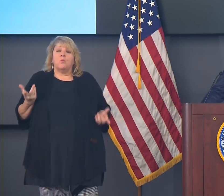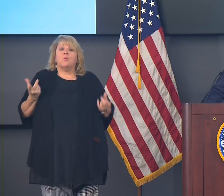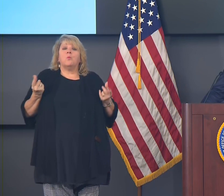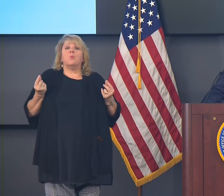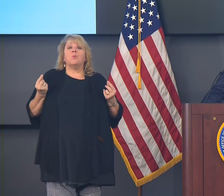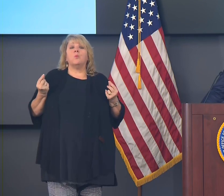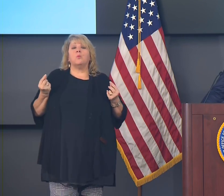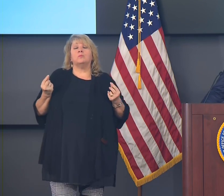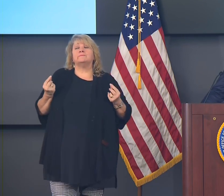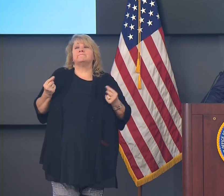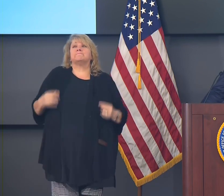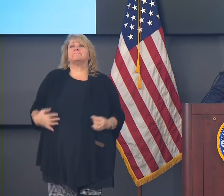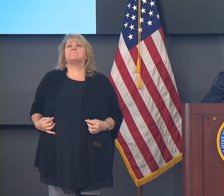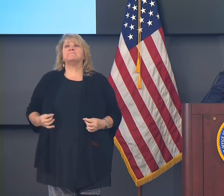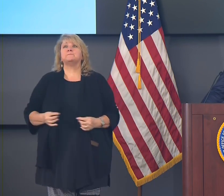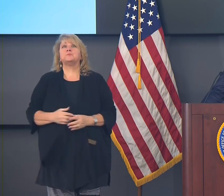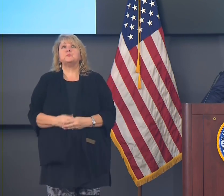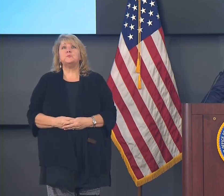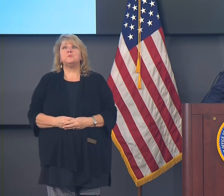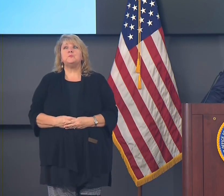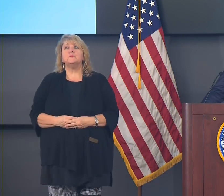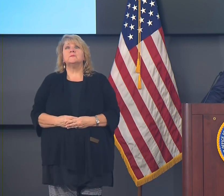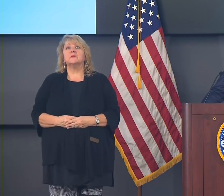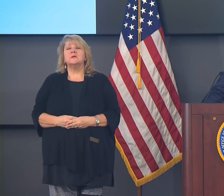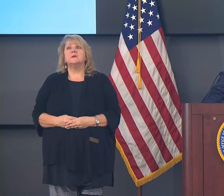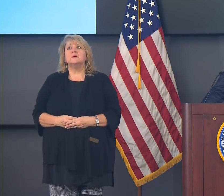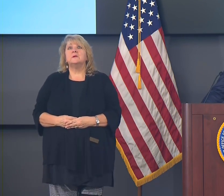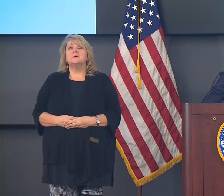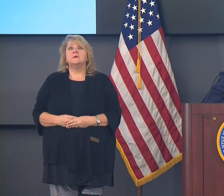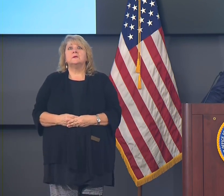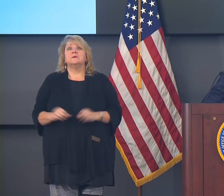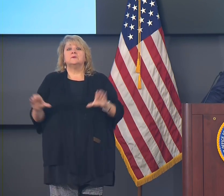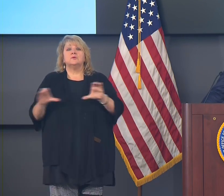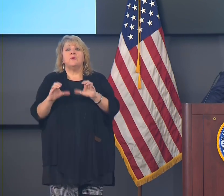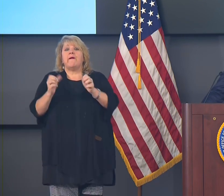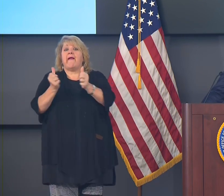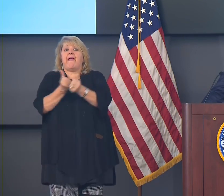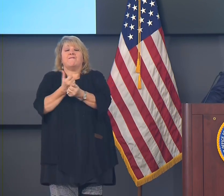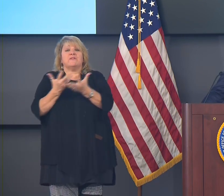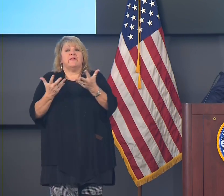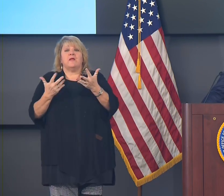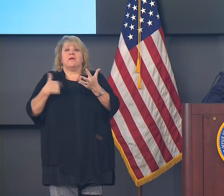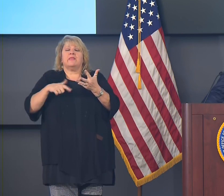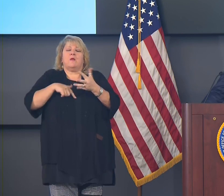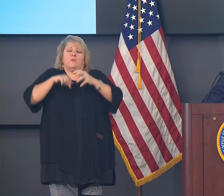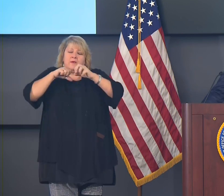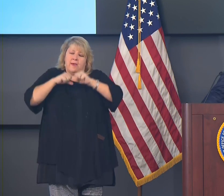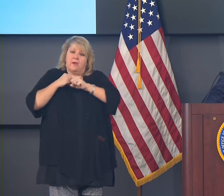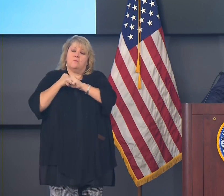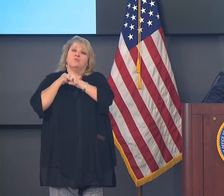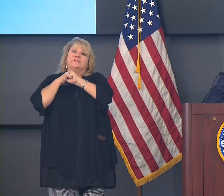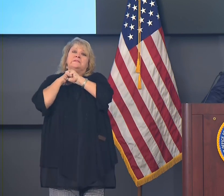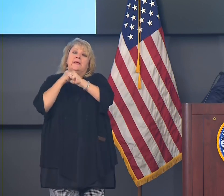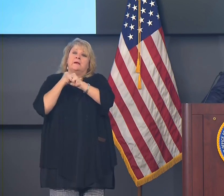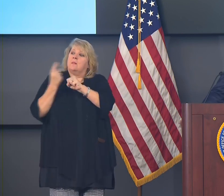to make sure that we do what we can to prevent the most vulnerable from contracting this disease. Those